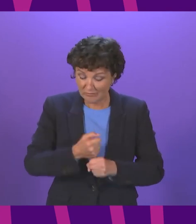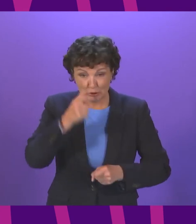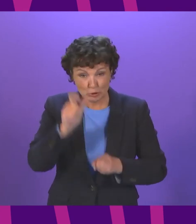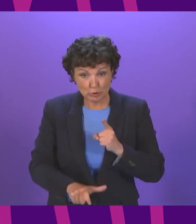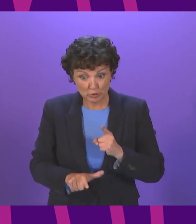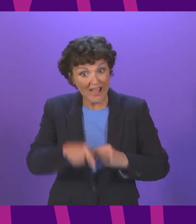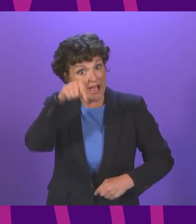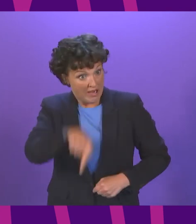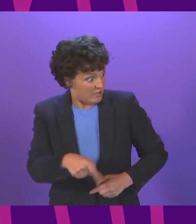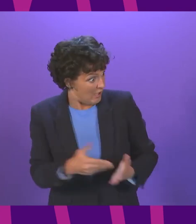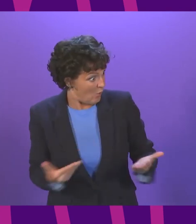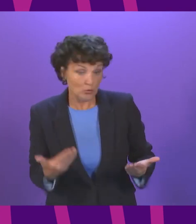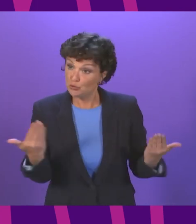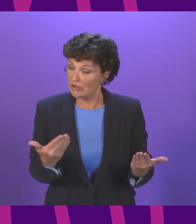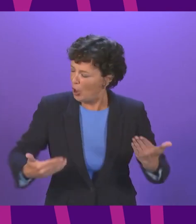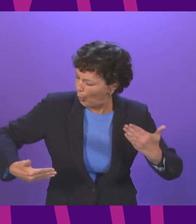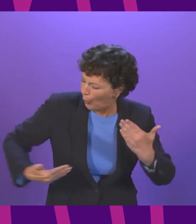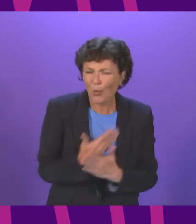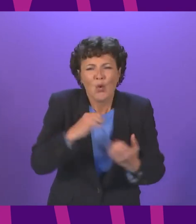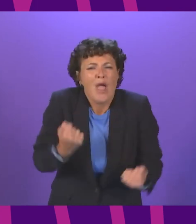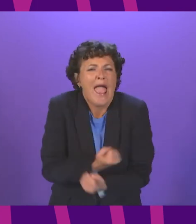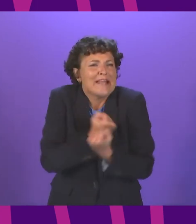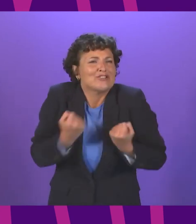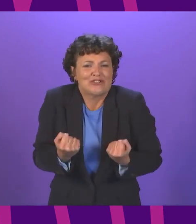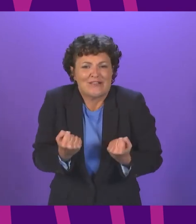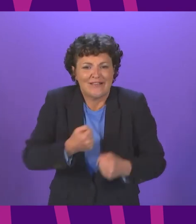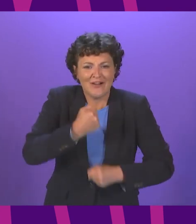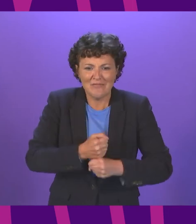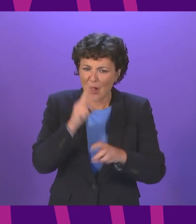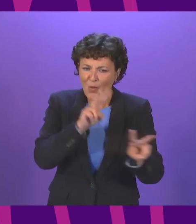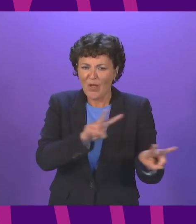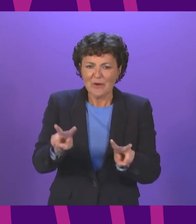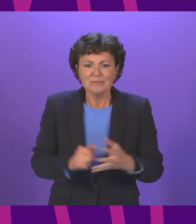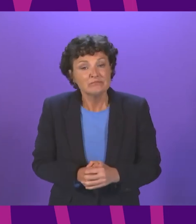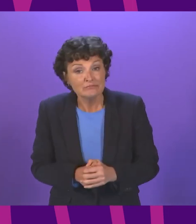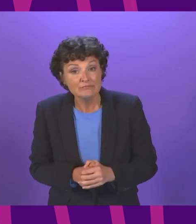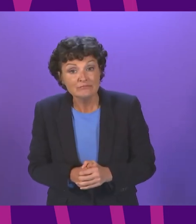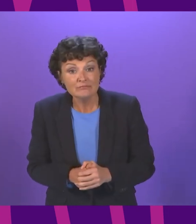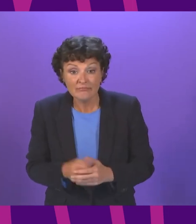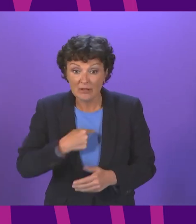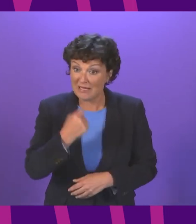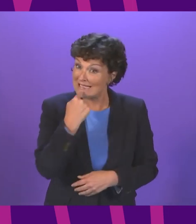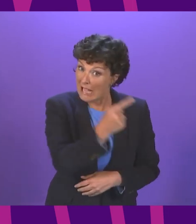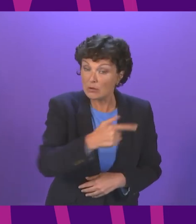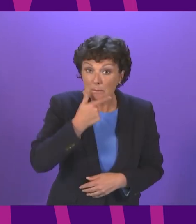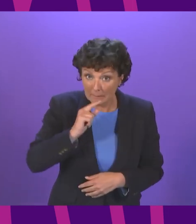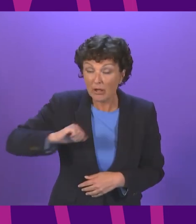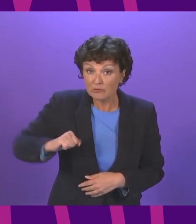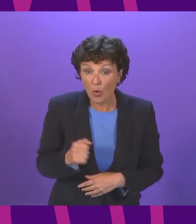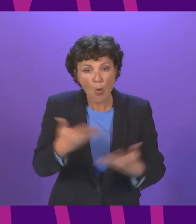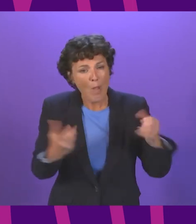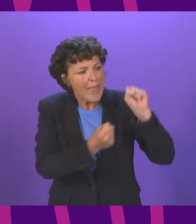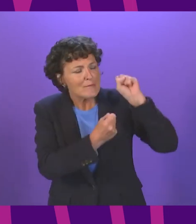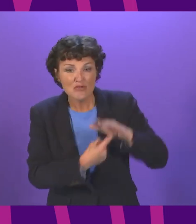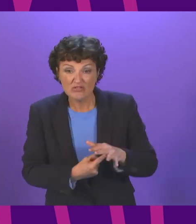case a new government a new energetic government just look at them but it tells the people of Scotland where their priorities really